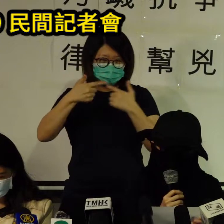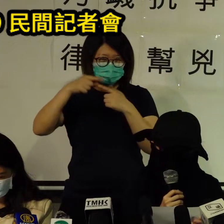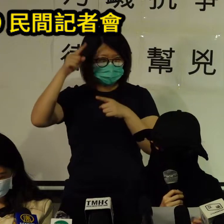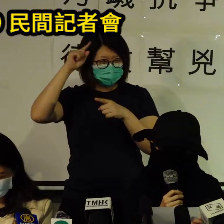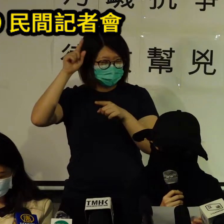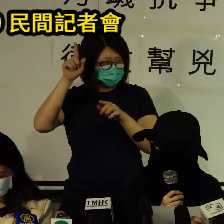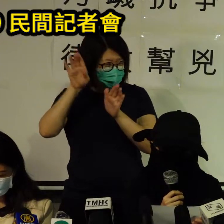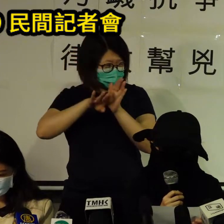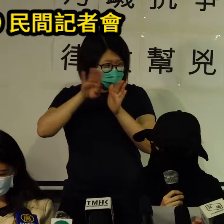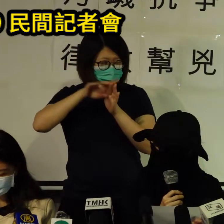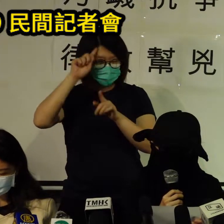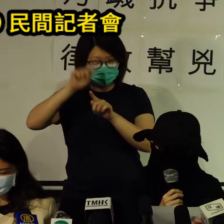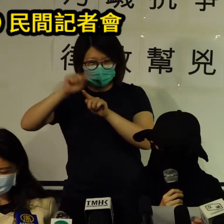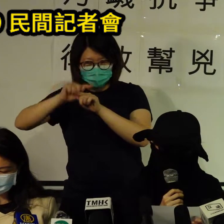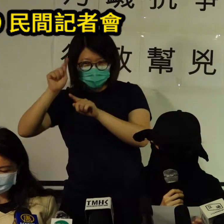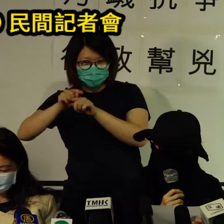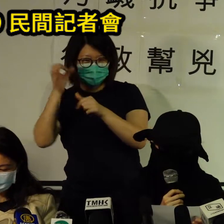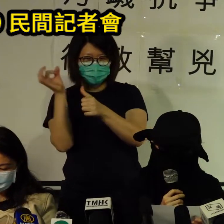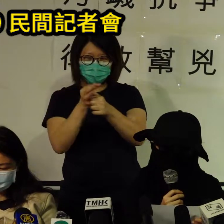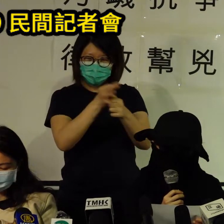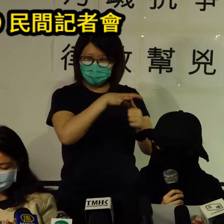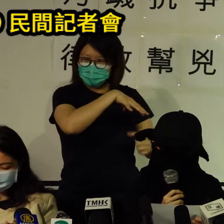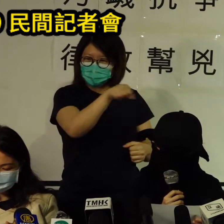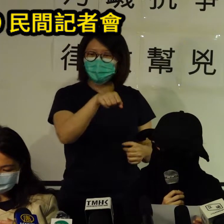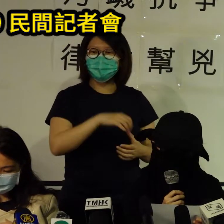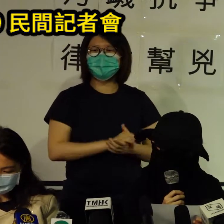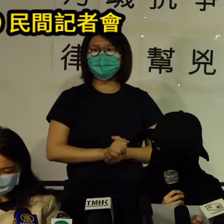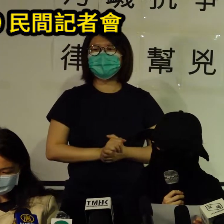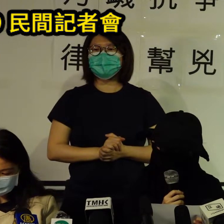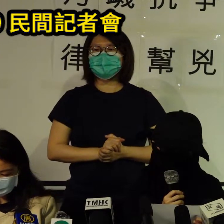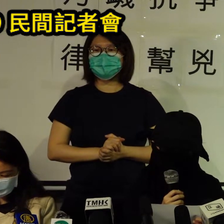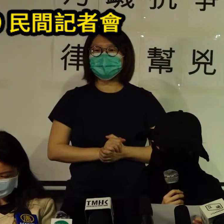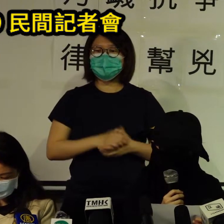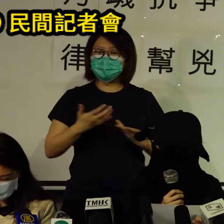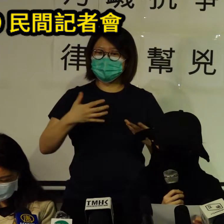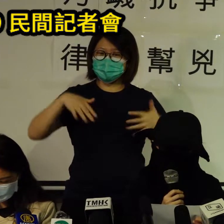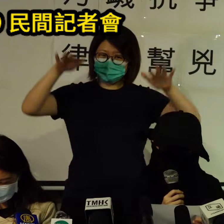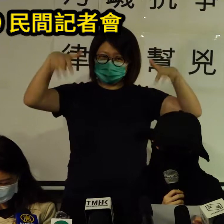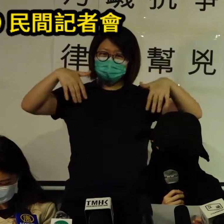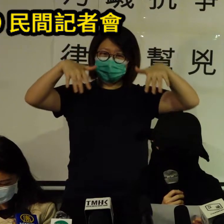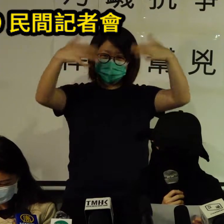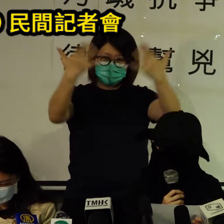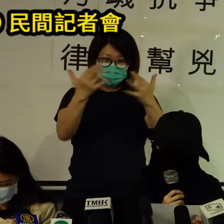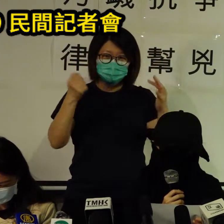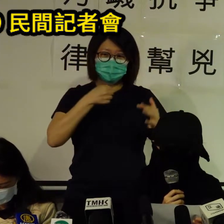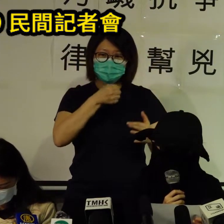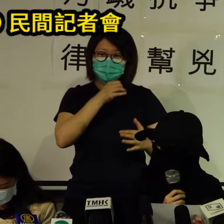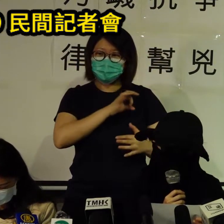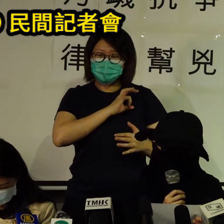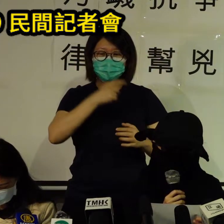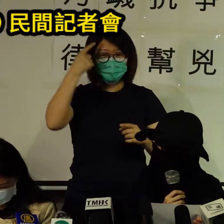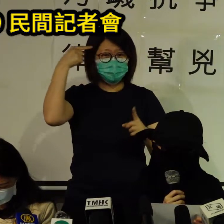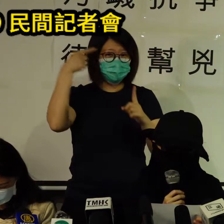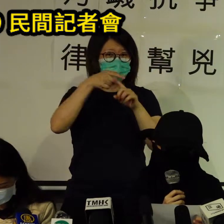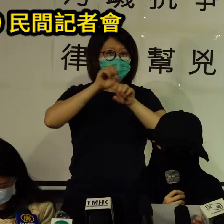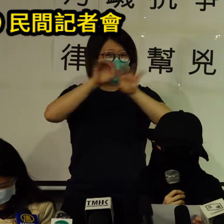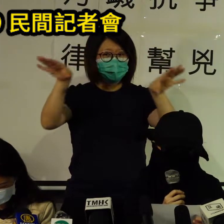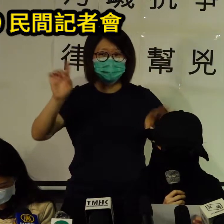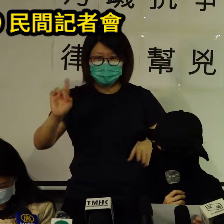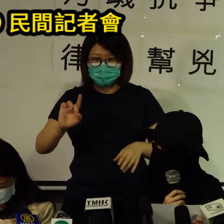democracy endeavors Hong Kongers must not forget about the dozens of sharp blades